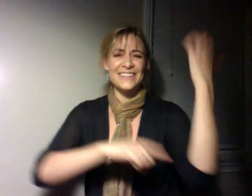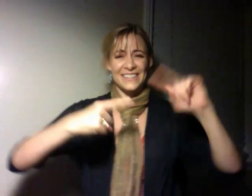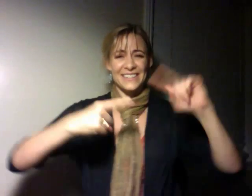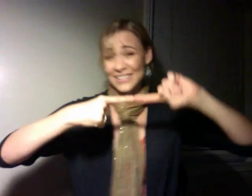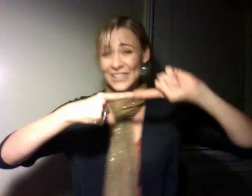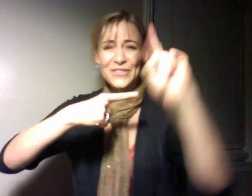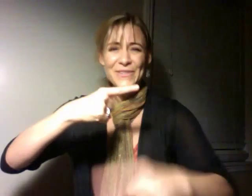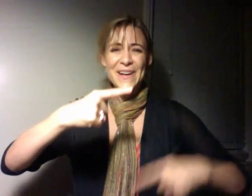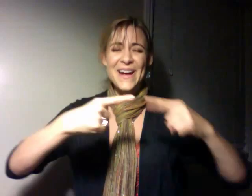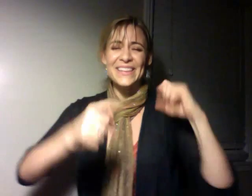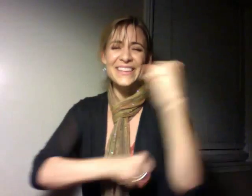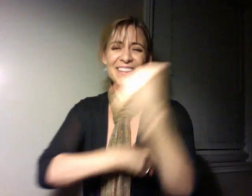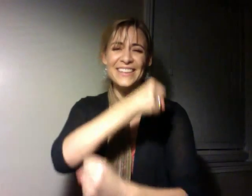and fun through the year.